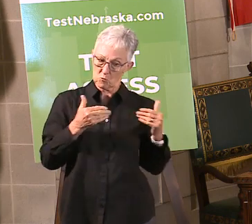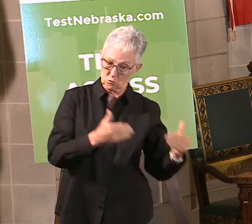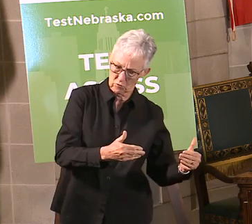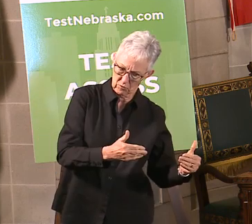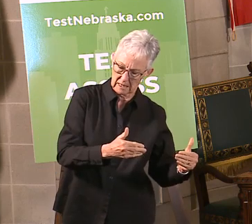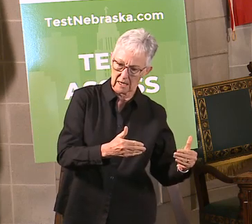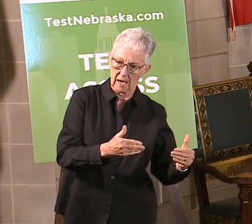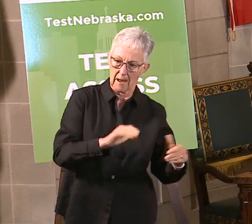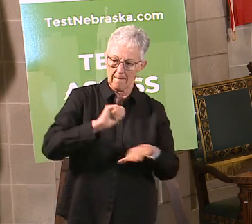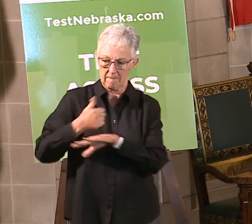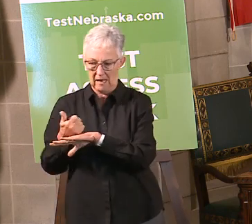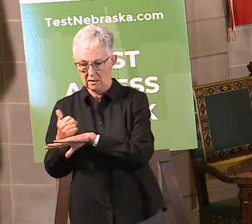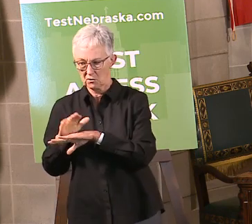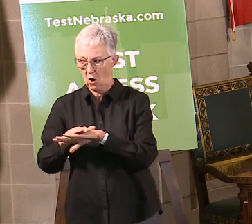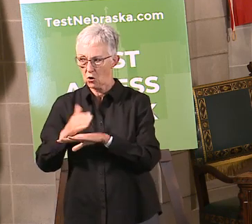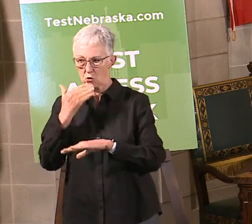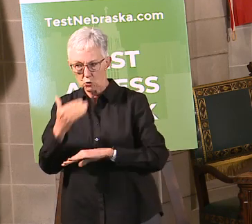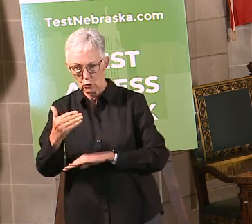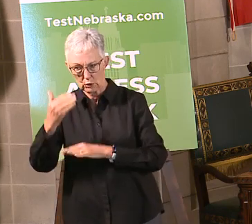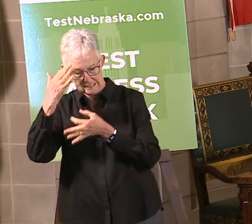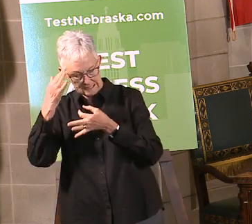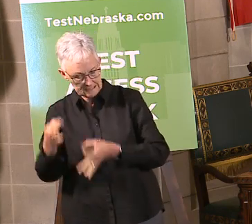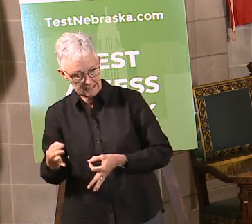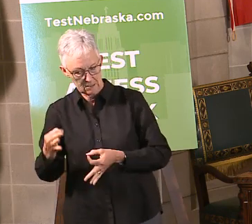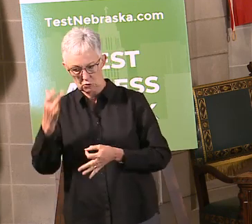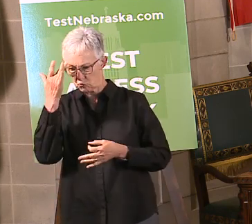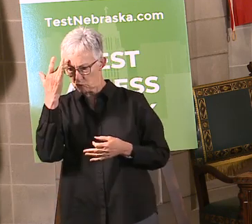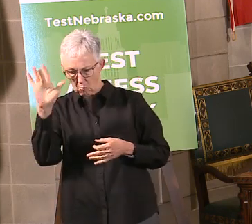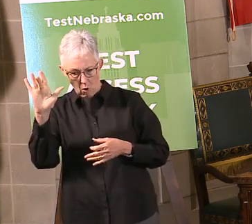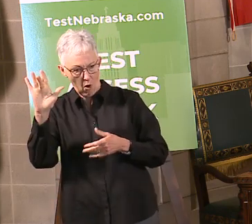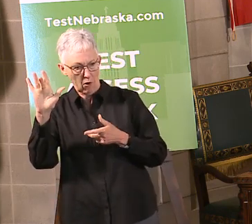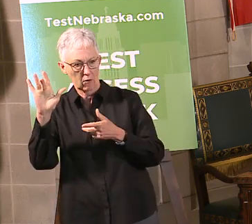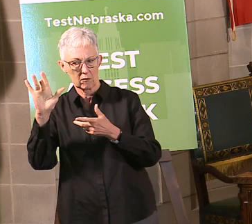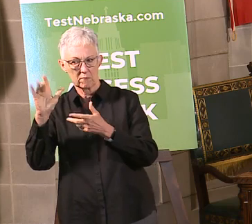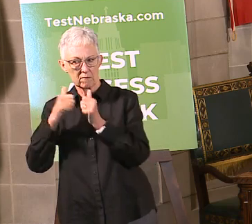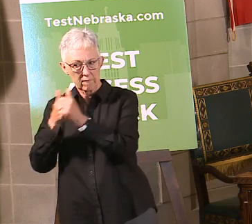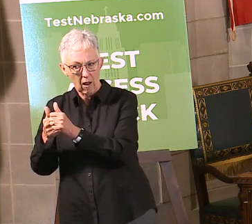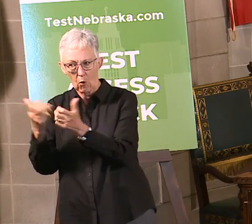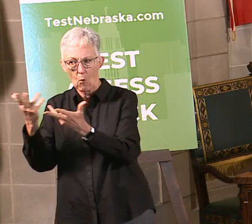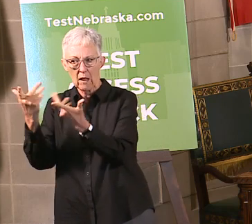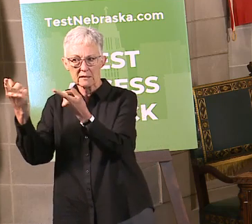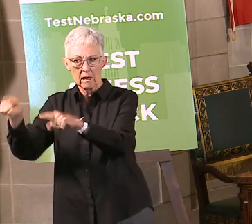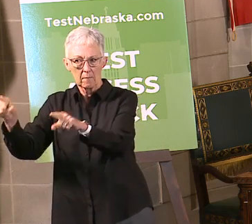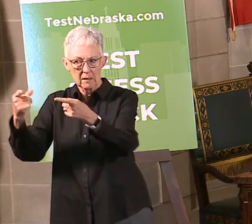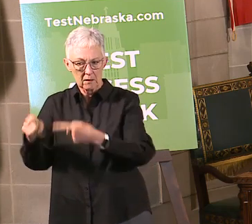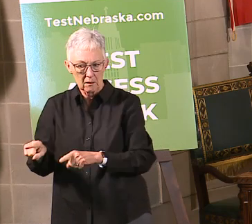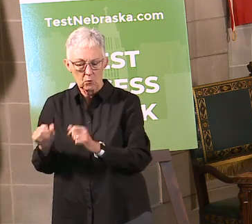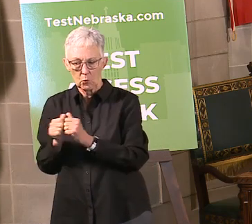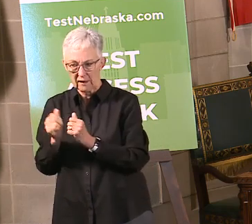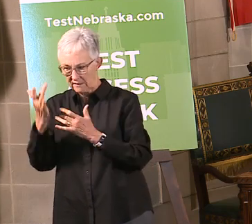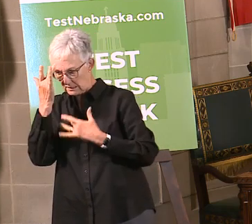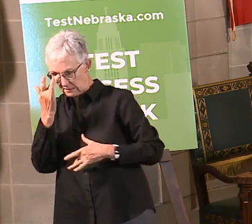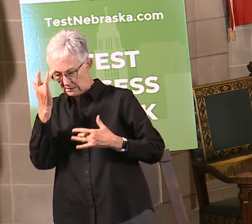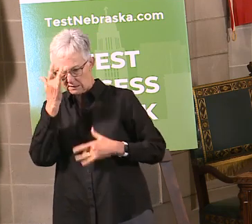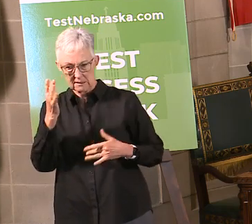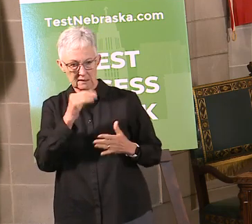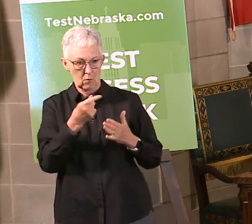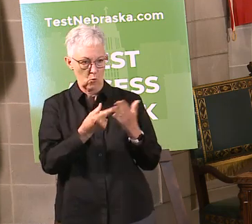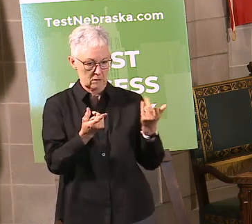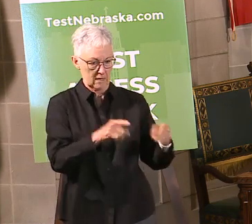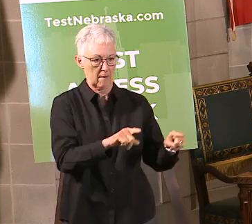smart and based on informing local decisions about what's best. And so that's what we're doing with Launch Nebraska. And appreciate the governor continuing to